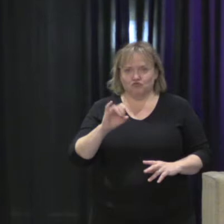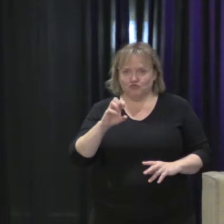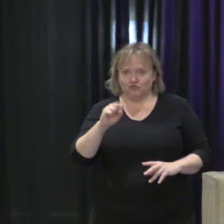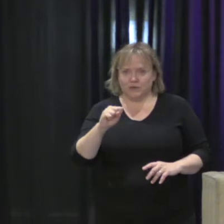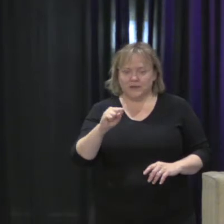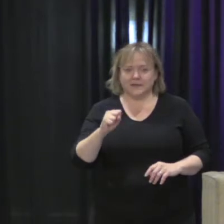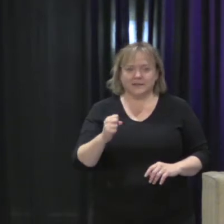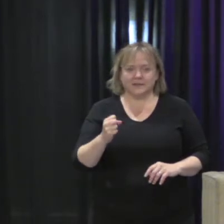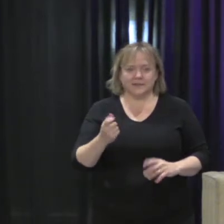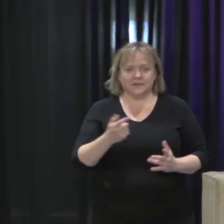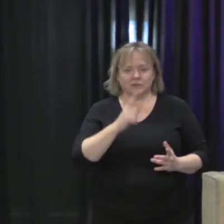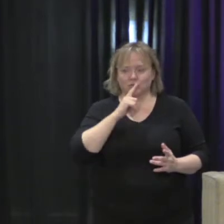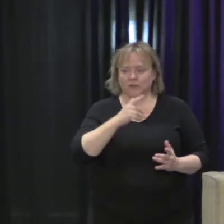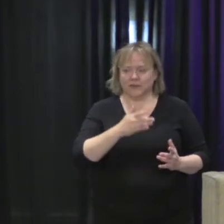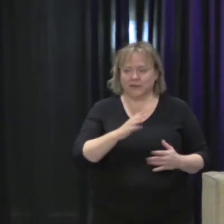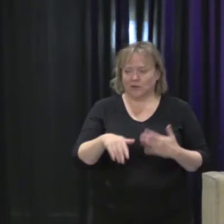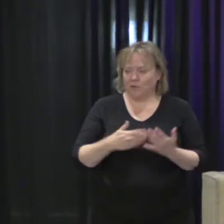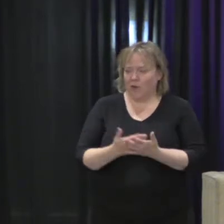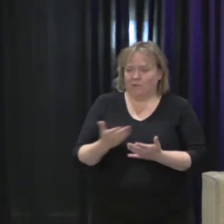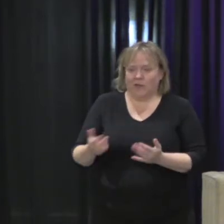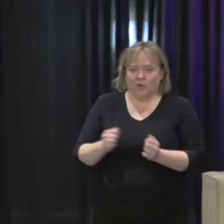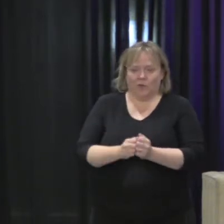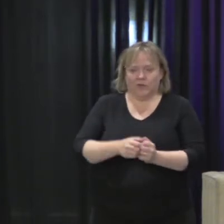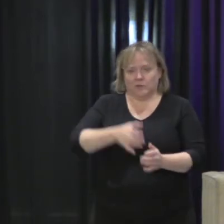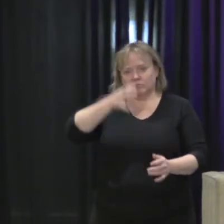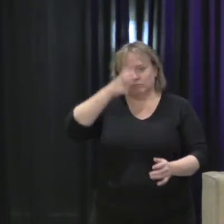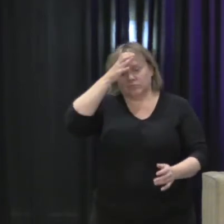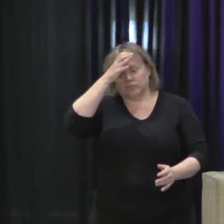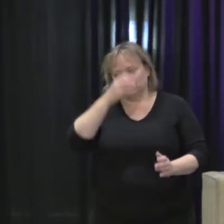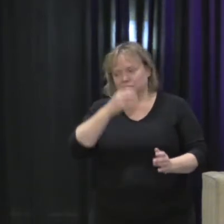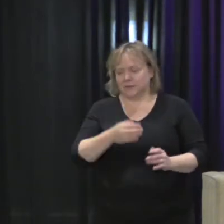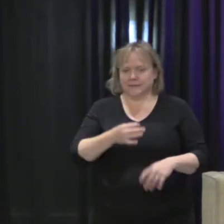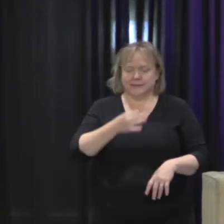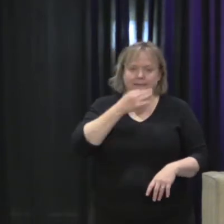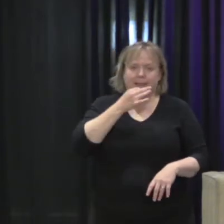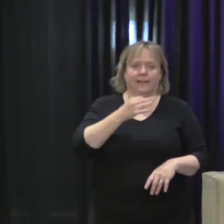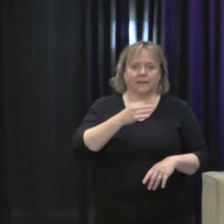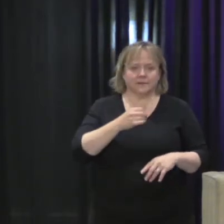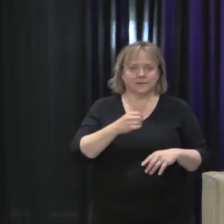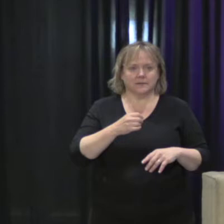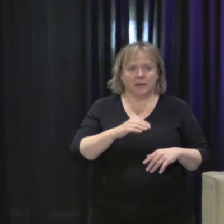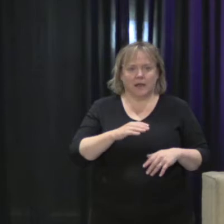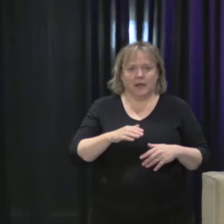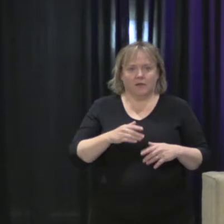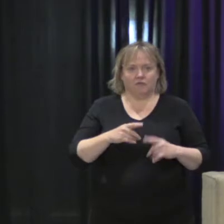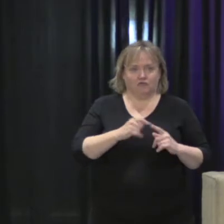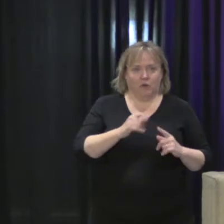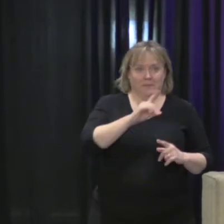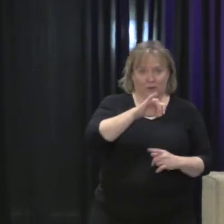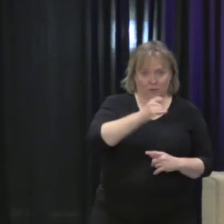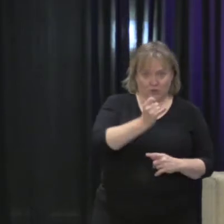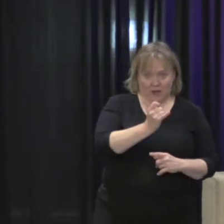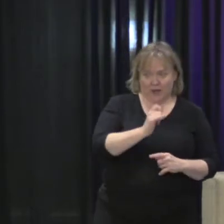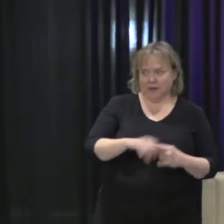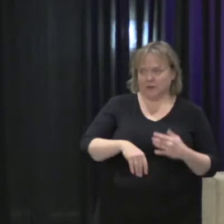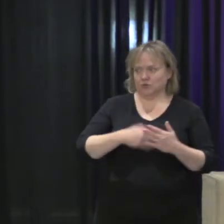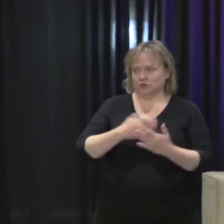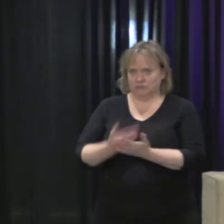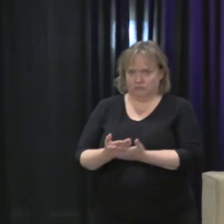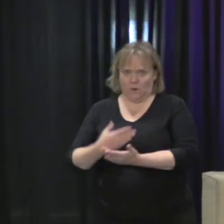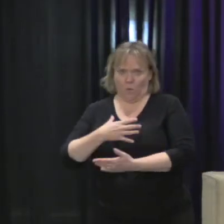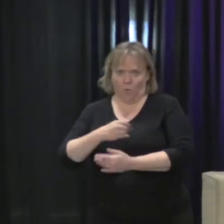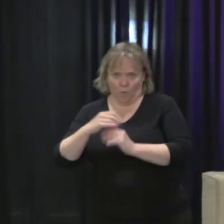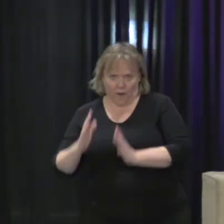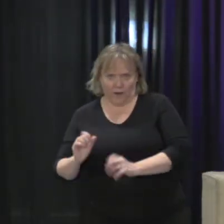tremendous knowledge and expertise from the Department of Justice. And through Chris's expertise and through Chris's initiative